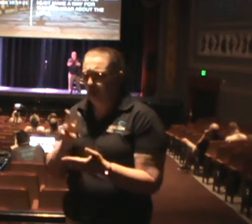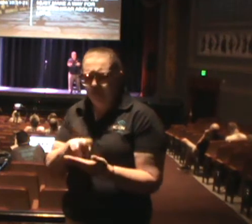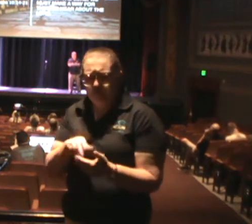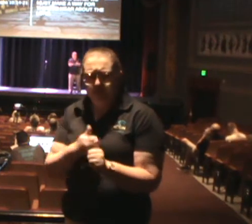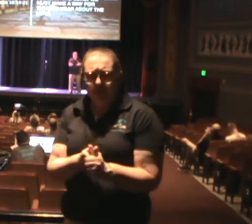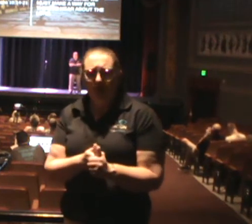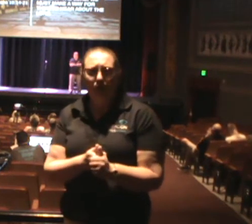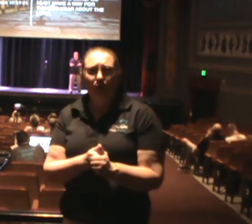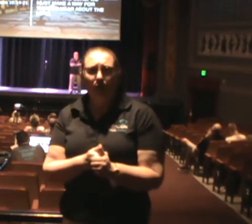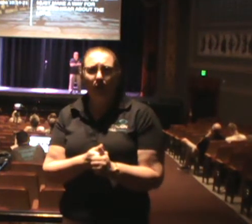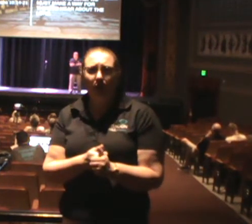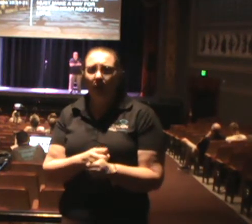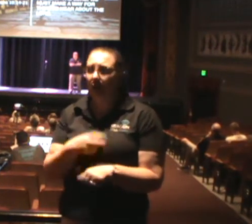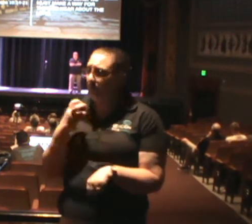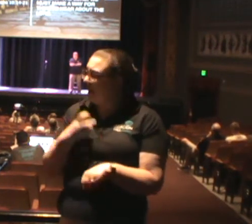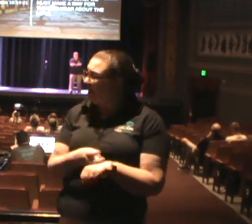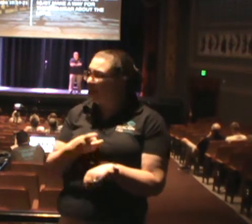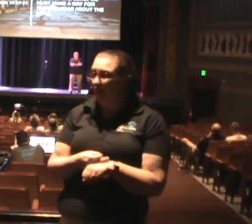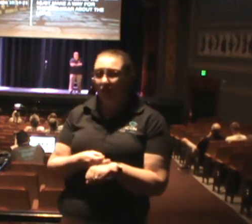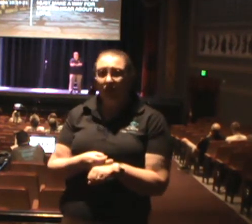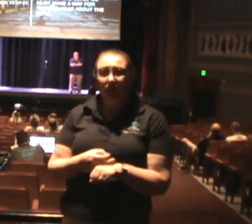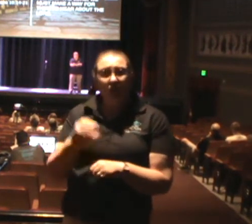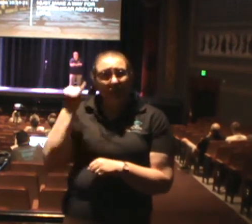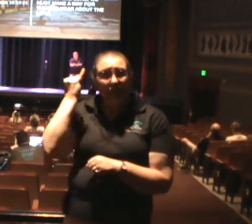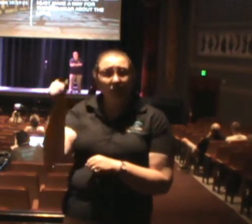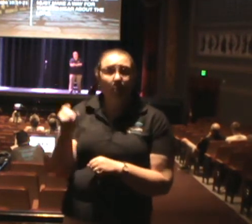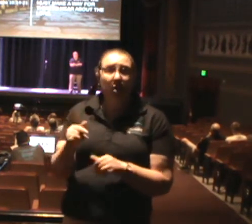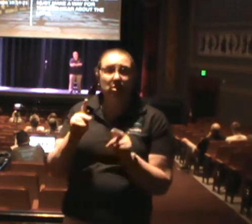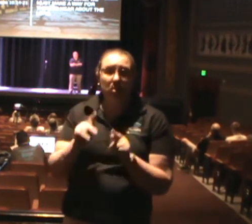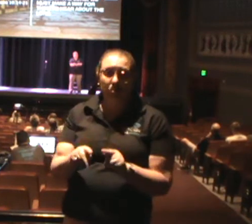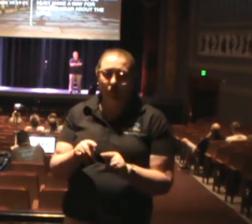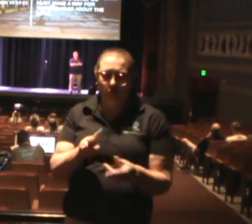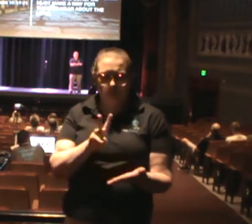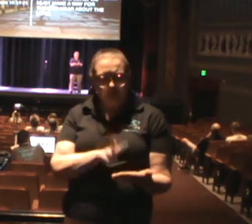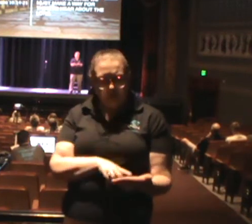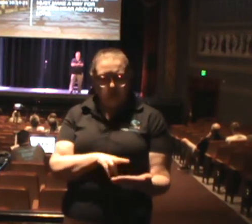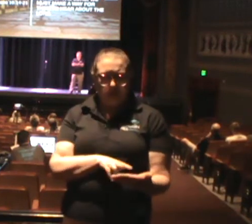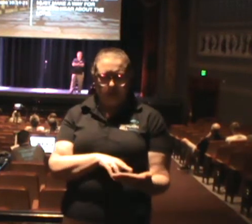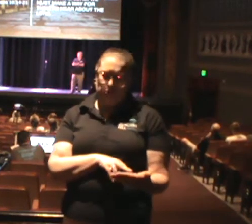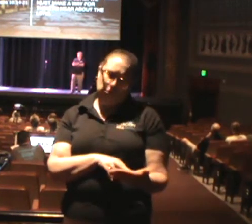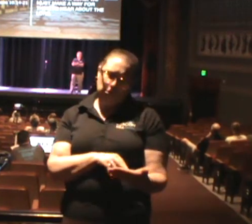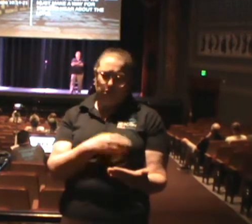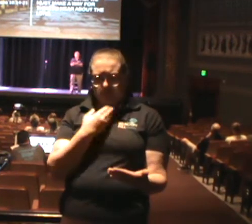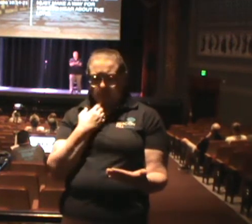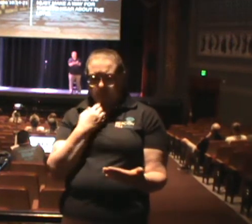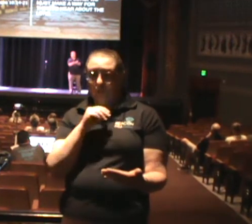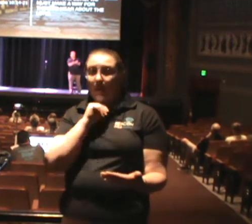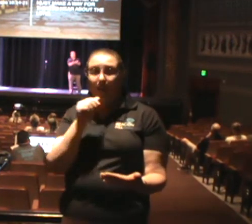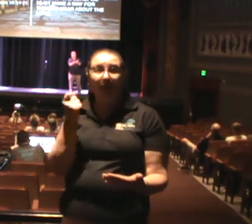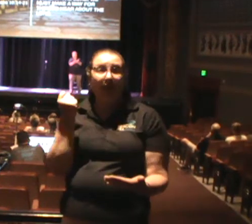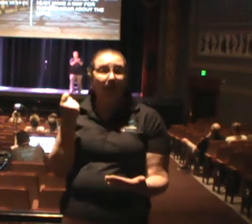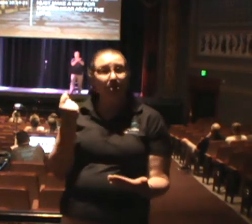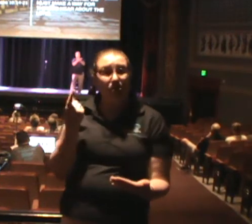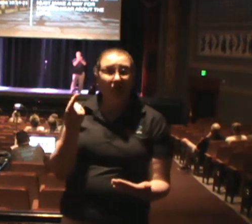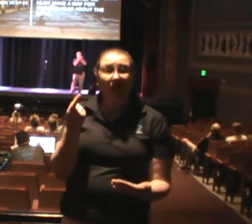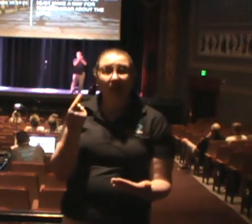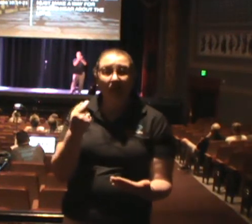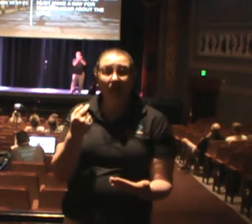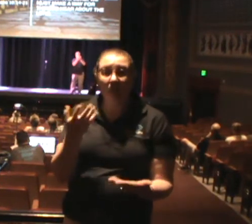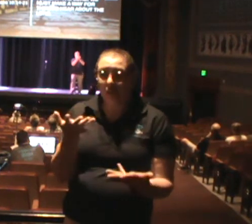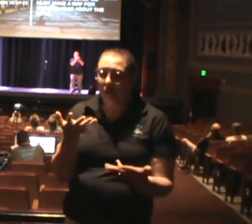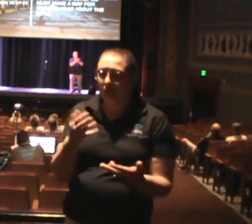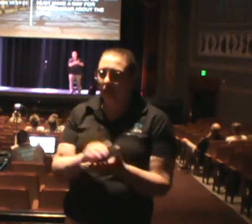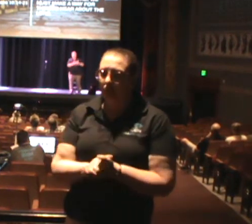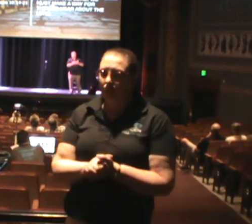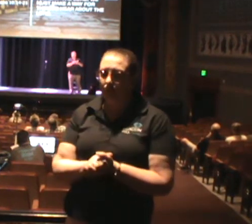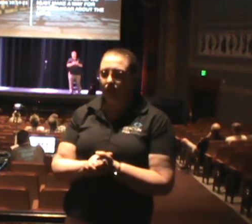So you imagine people looking at the Bible and they can't understand what they're reading? Man, Wycliffe, if you've never studied Wycliffe, Wycliffe is